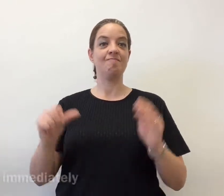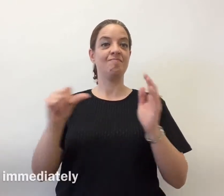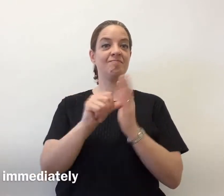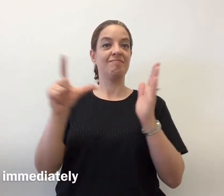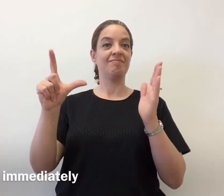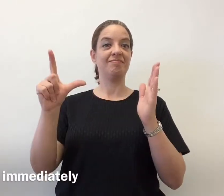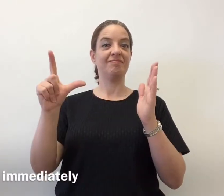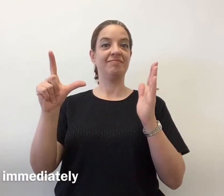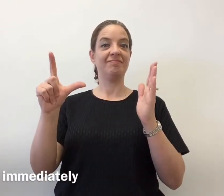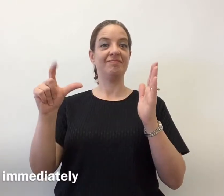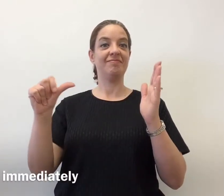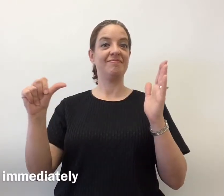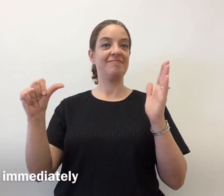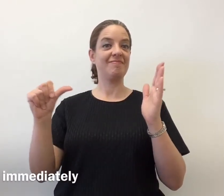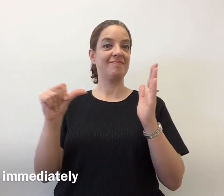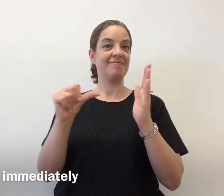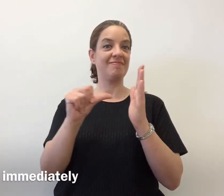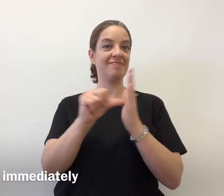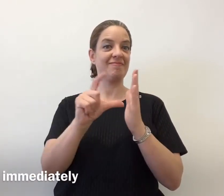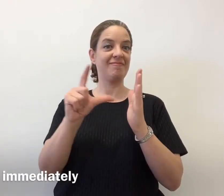Immediately. Suddenly.